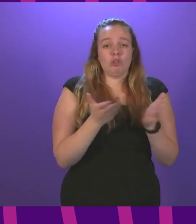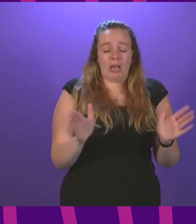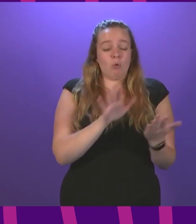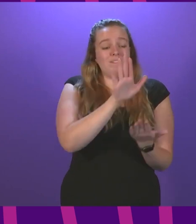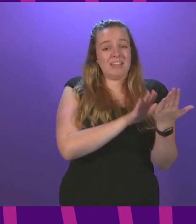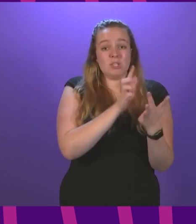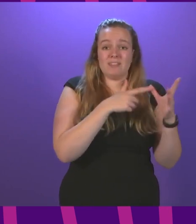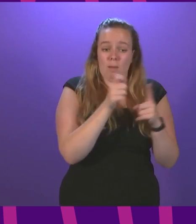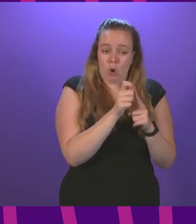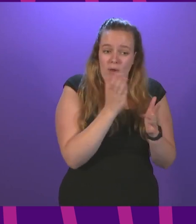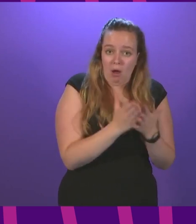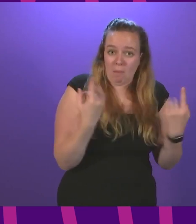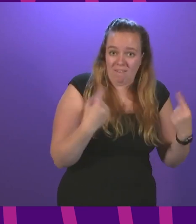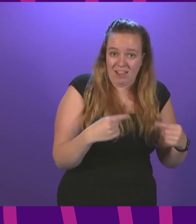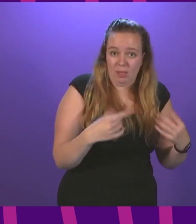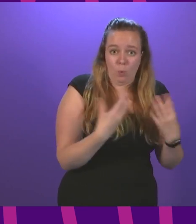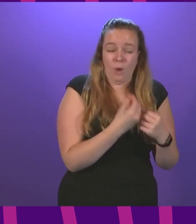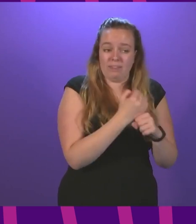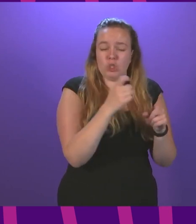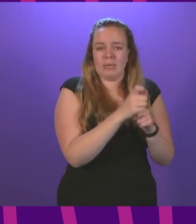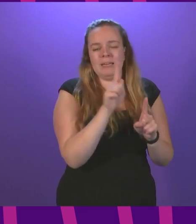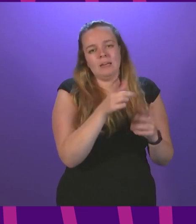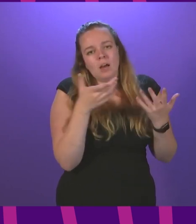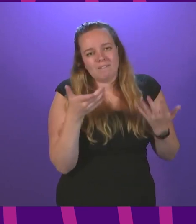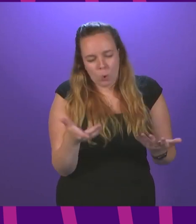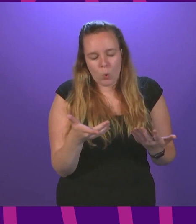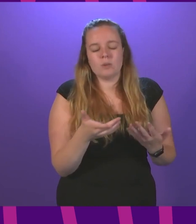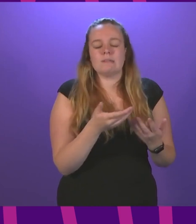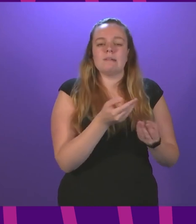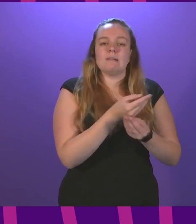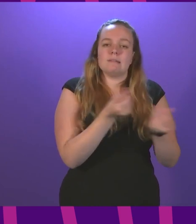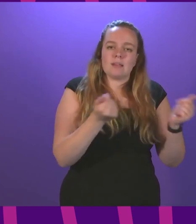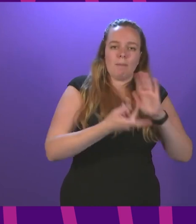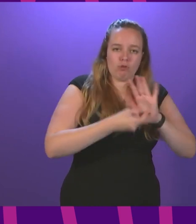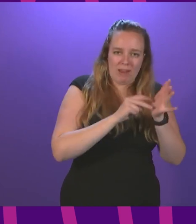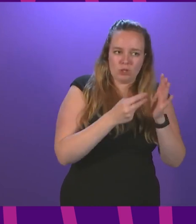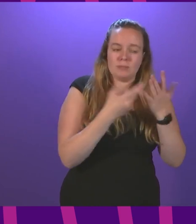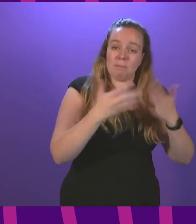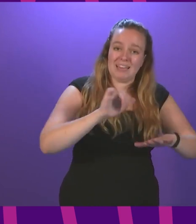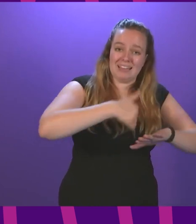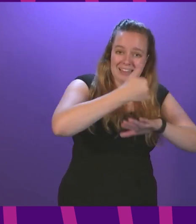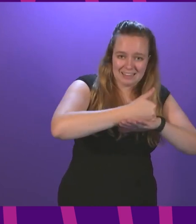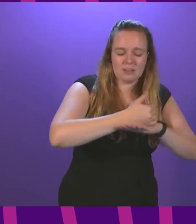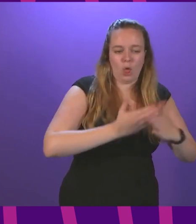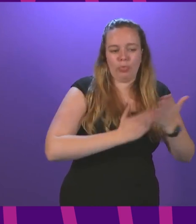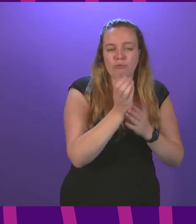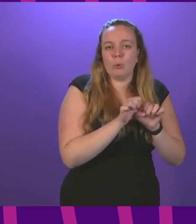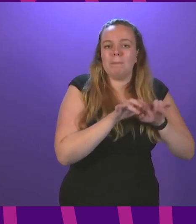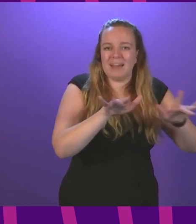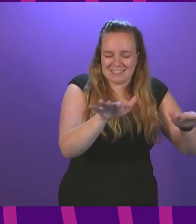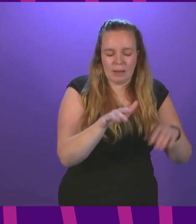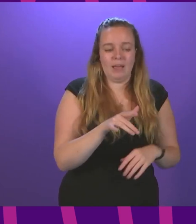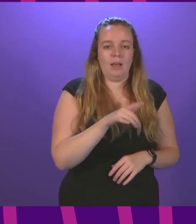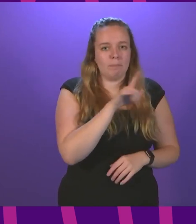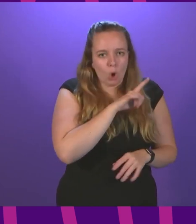-to-face appointments are available with gps but of course it is the case that some of the arrangements that have been put in place during the pandemic and